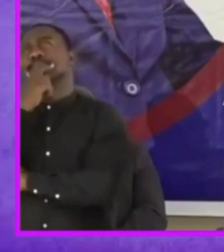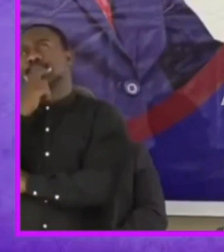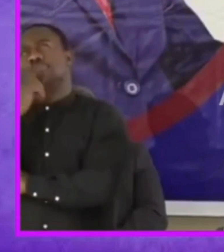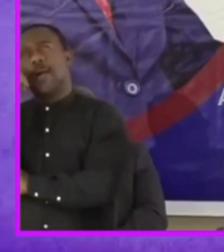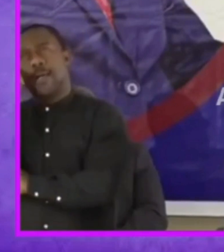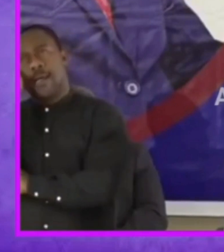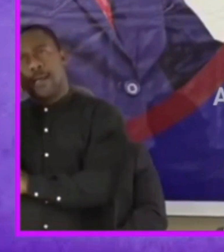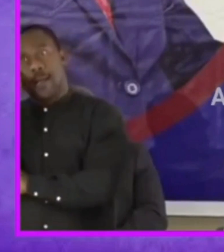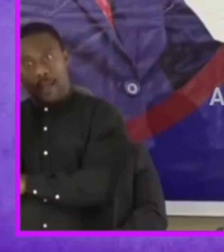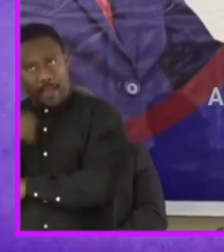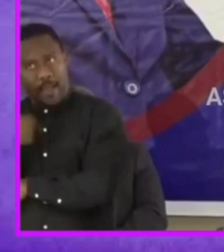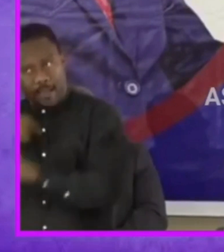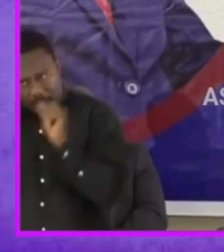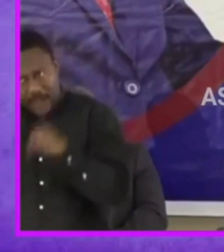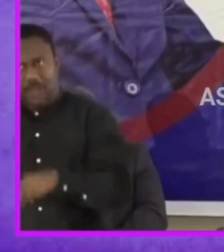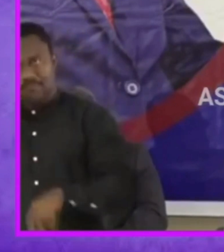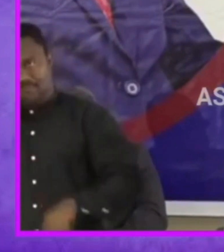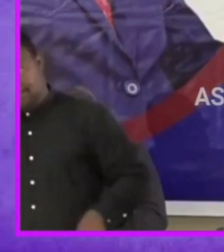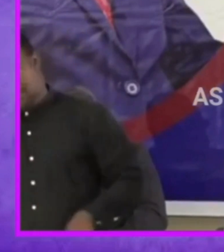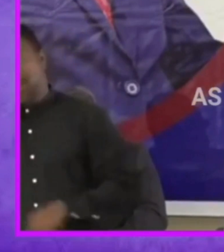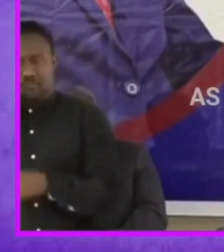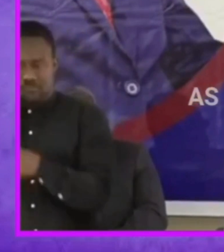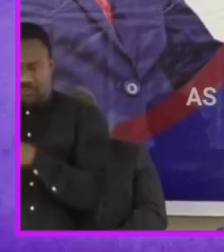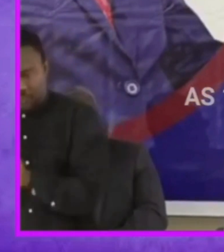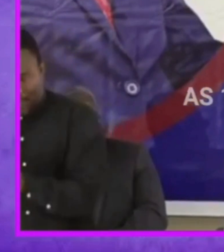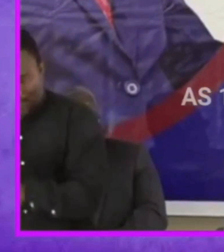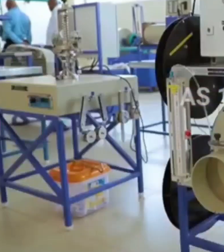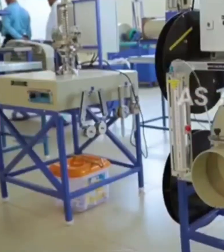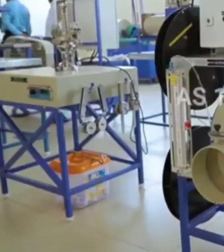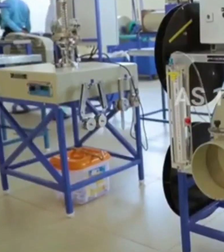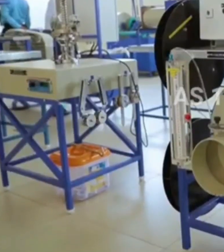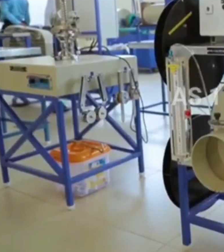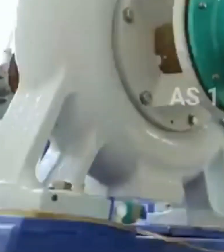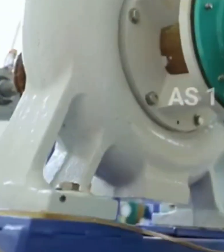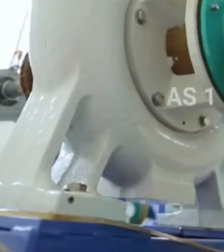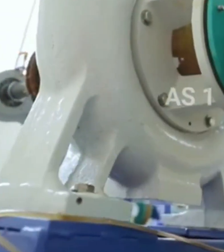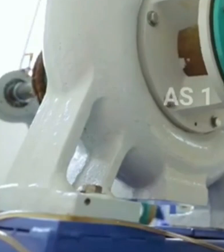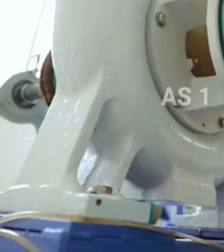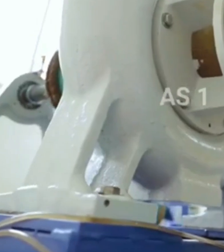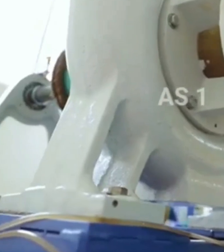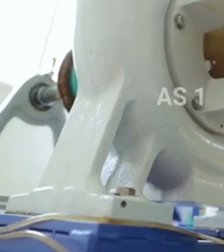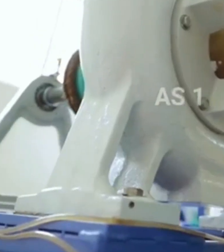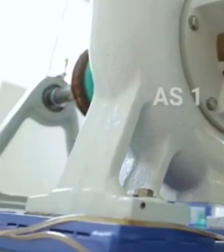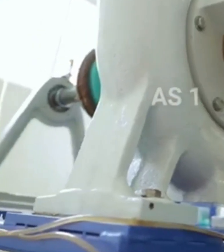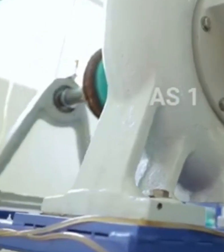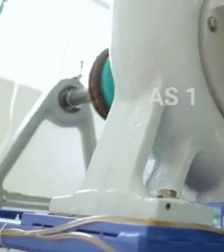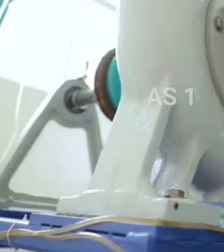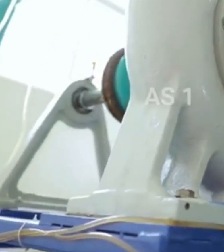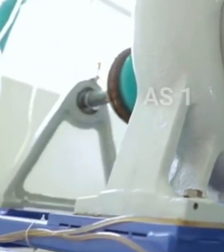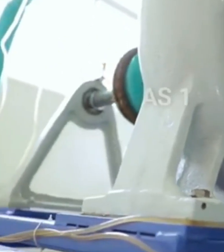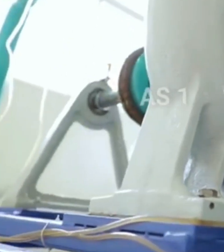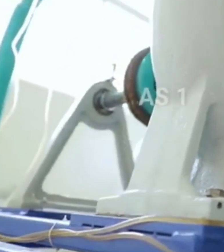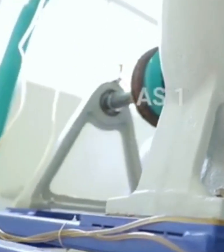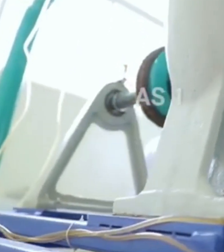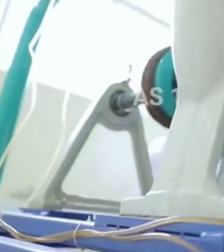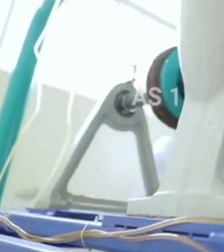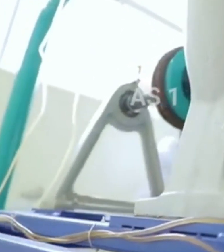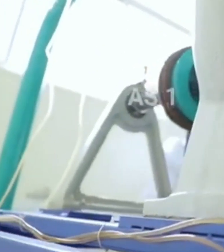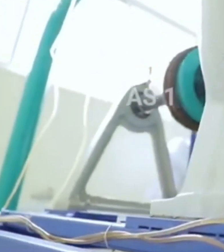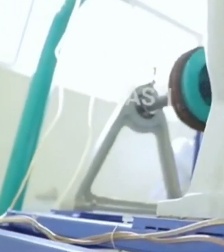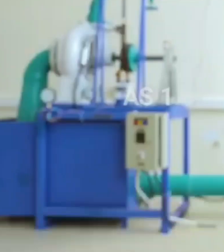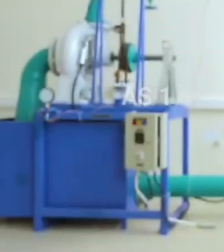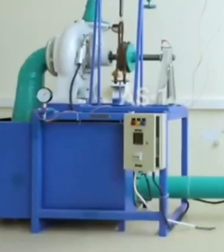i can do this we can invent something and that is what we want to see at the universities but we cannot get there